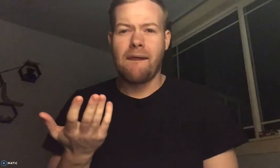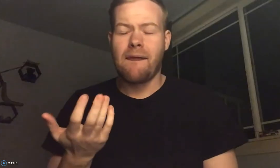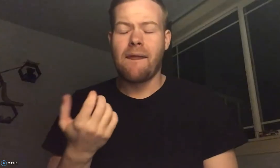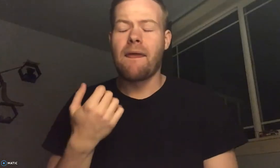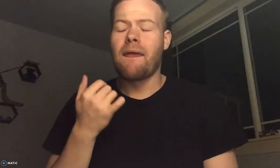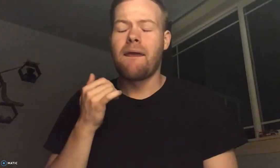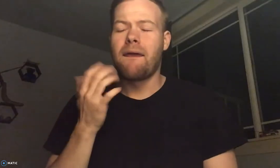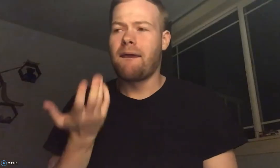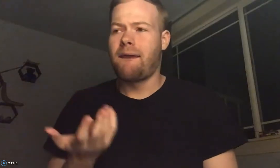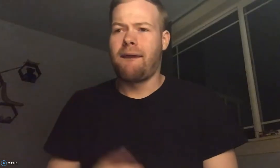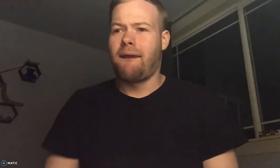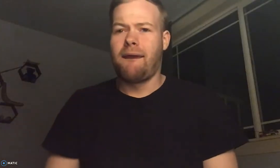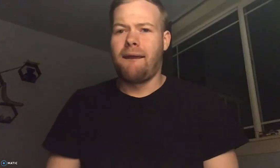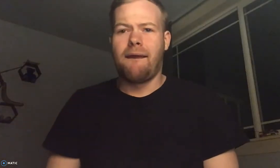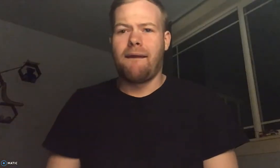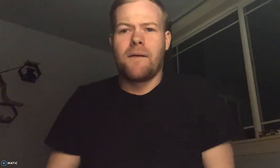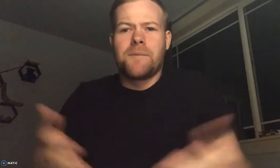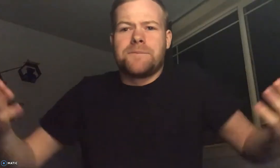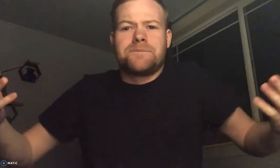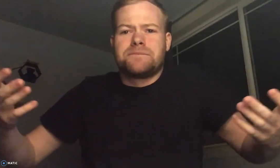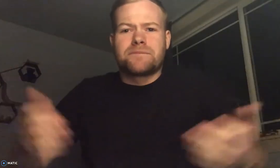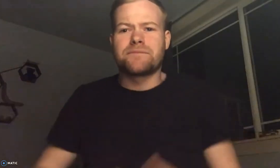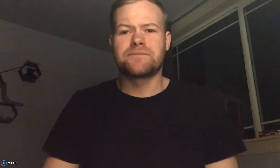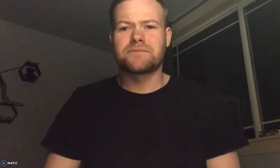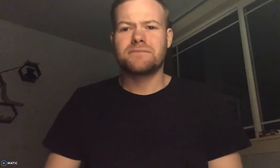do, you're just hurting yourself. You're putting yourself at a disadvantage.